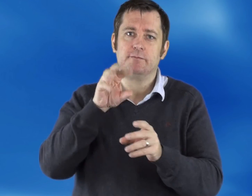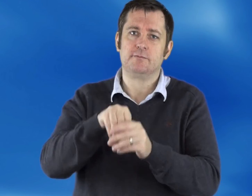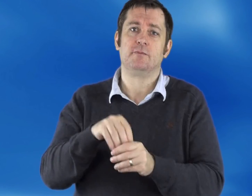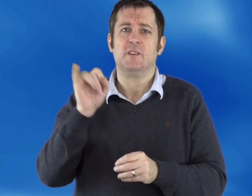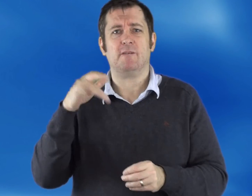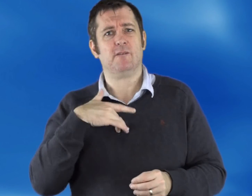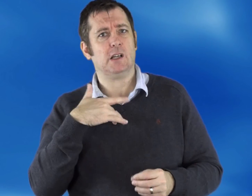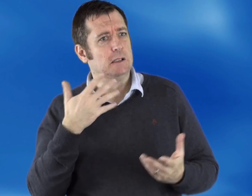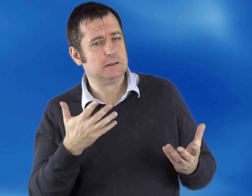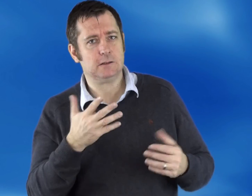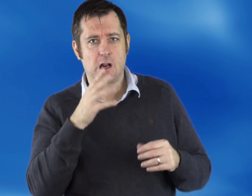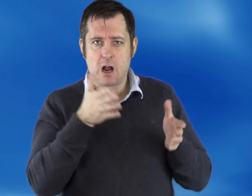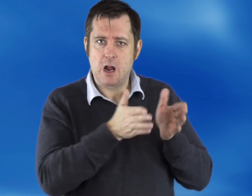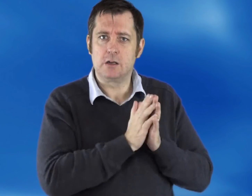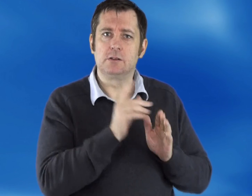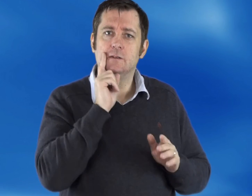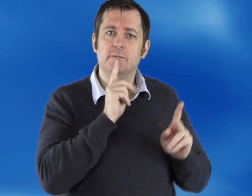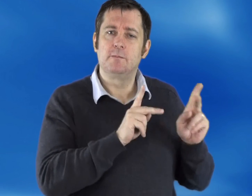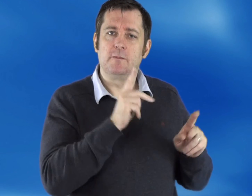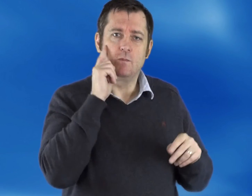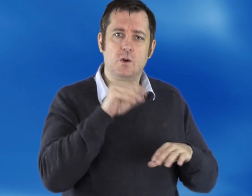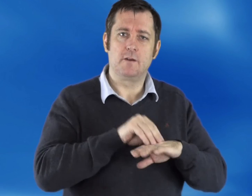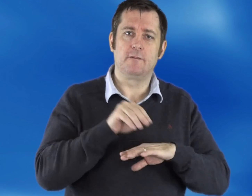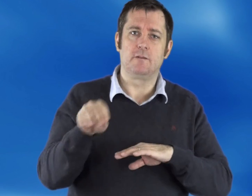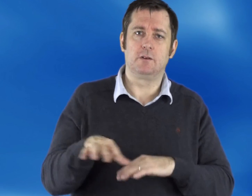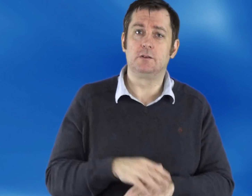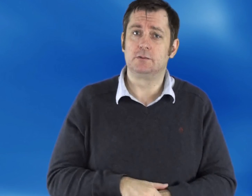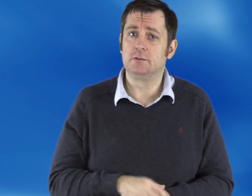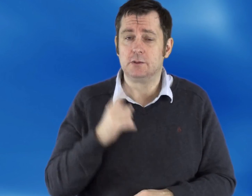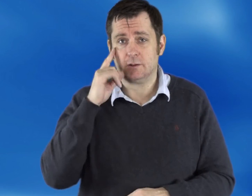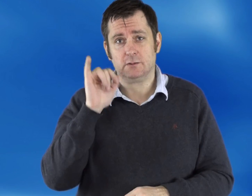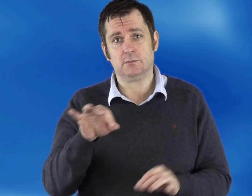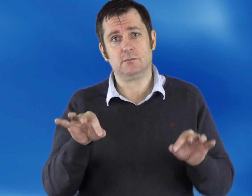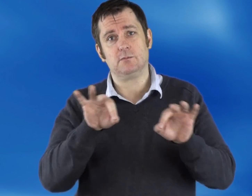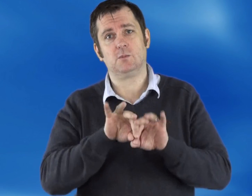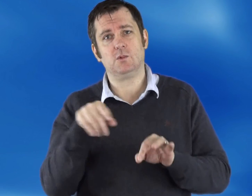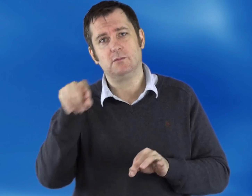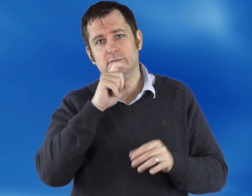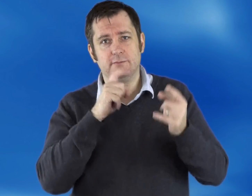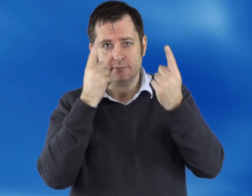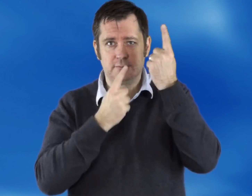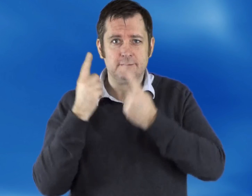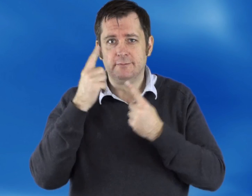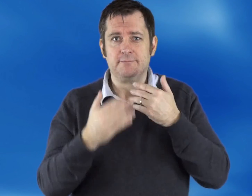And if you are ever feeling unsure, ask a deaf person for advice. I think that's very important.